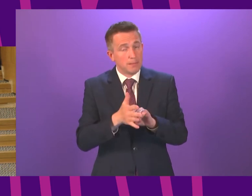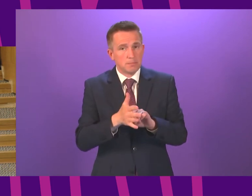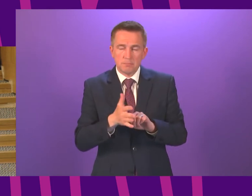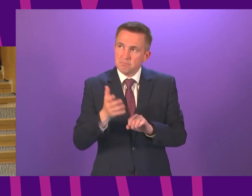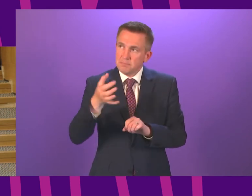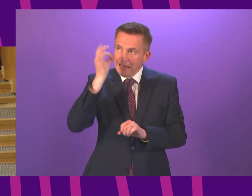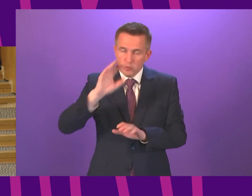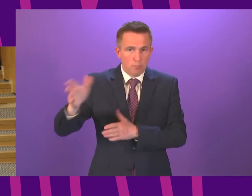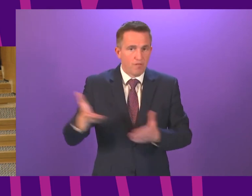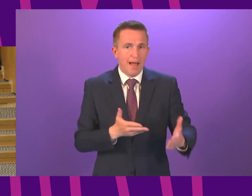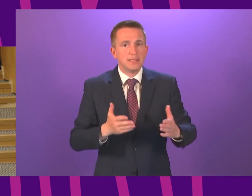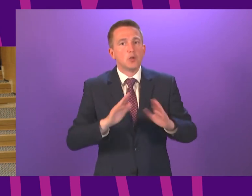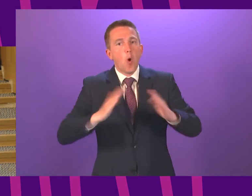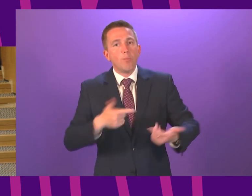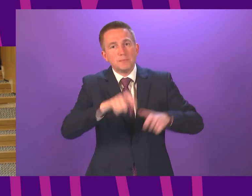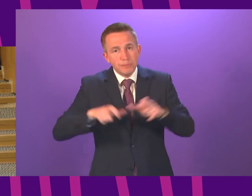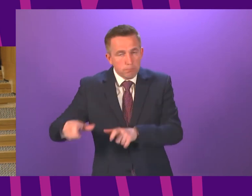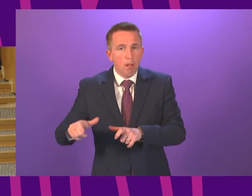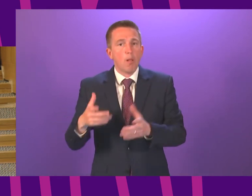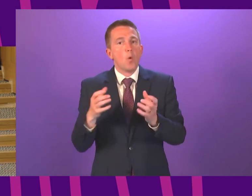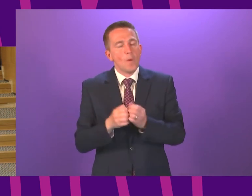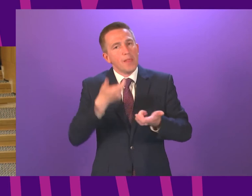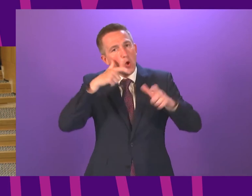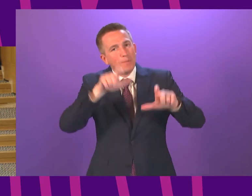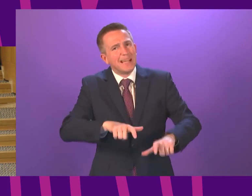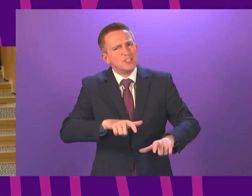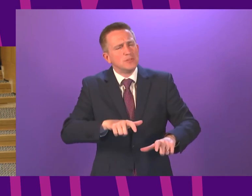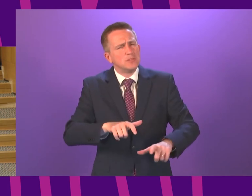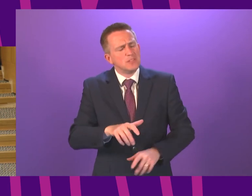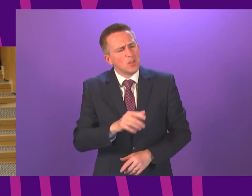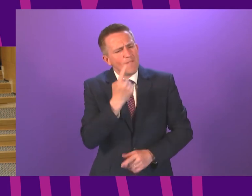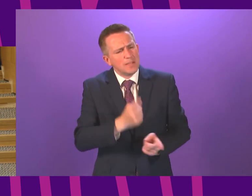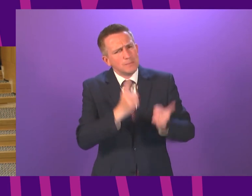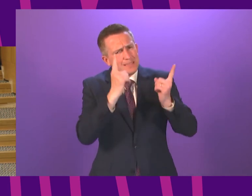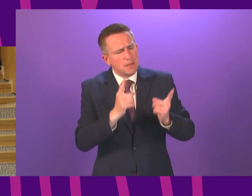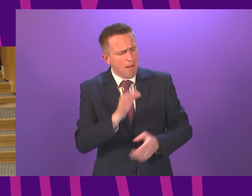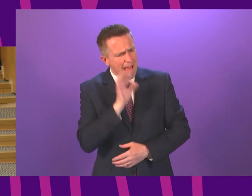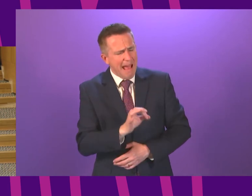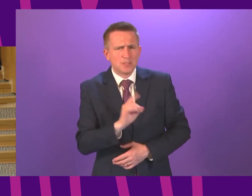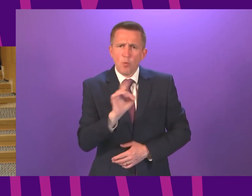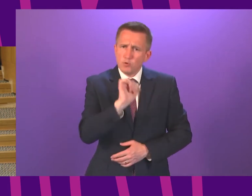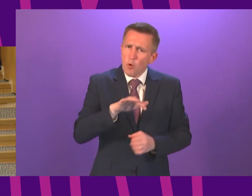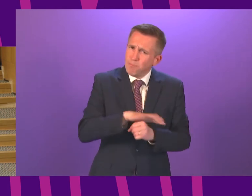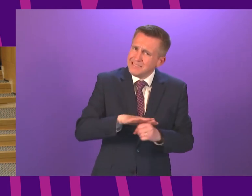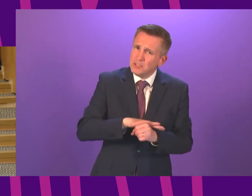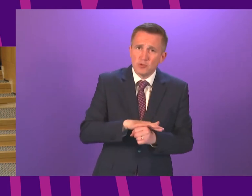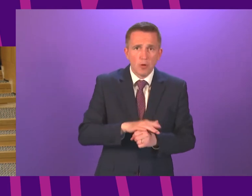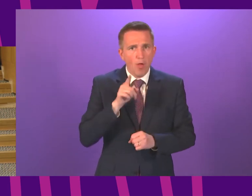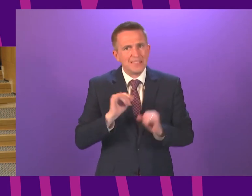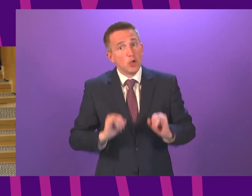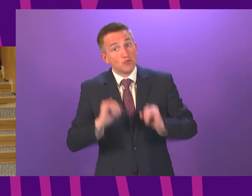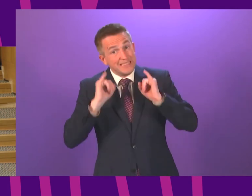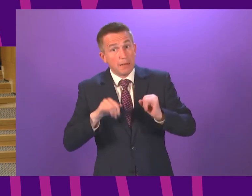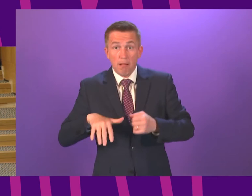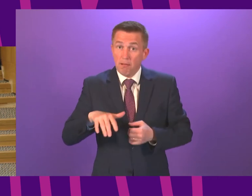accommodation for homeless individuals and families so can I ask the First Minister what is the Scottish Government's position on this critical issue and will the First Minister